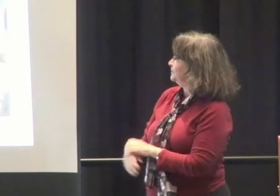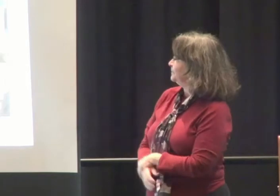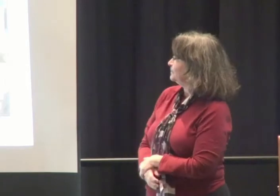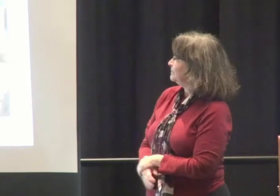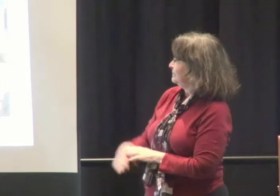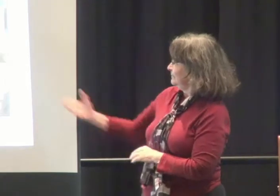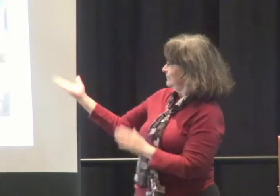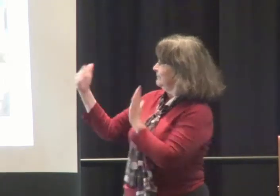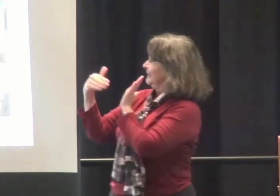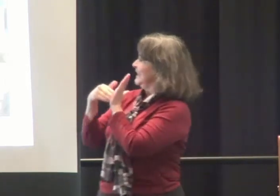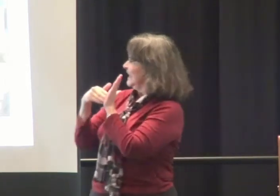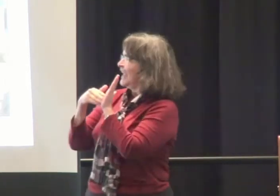Core standards.